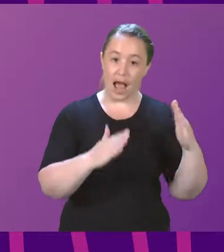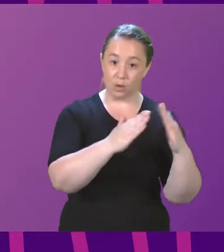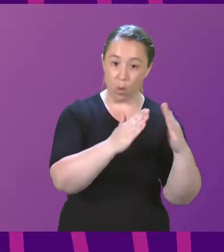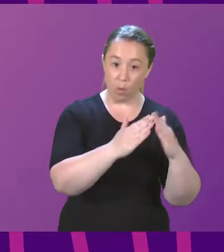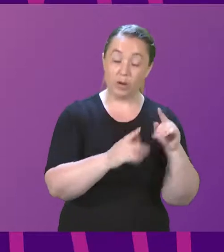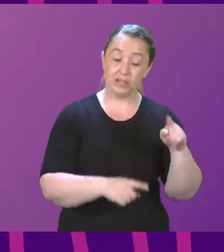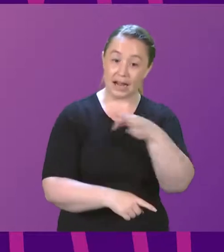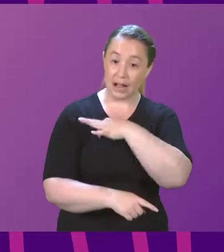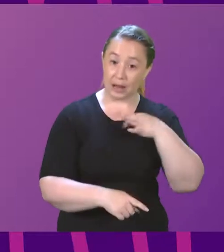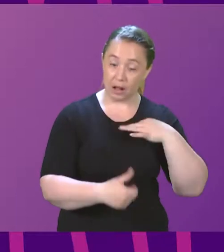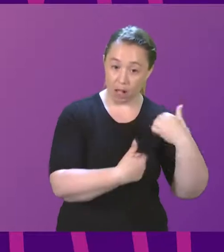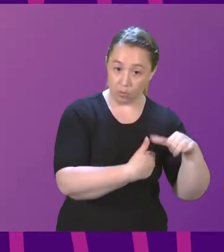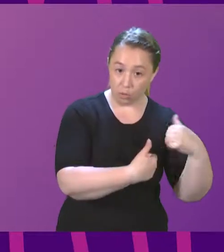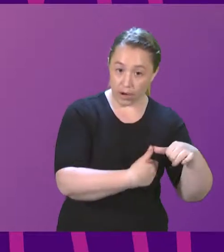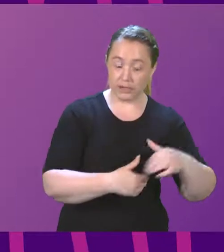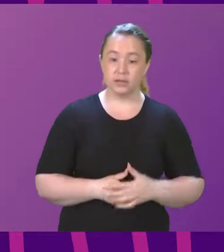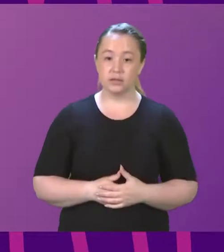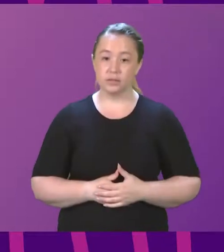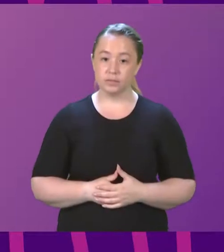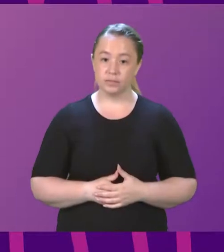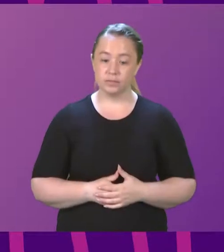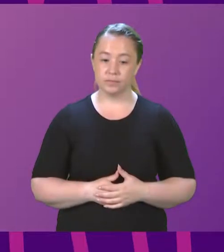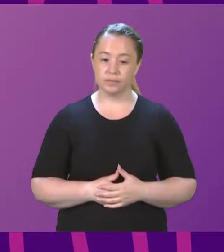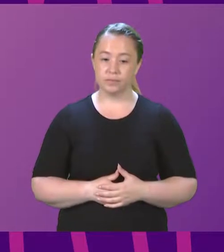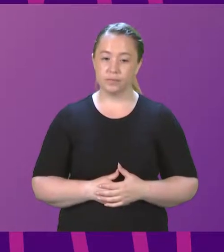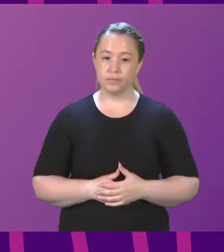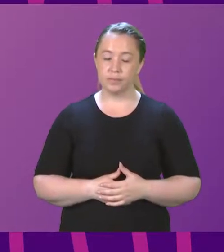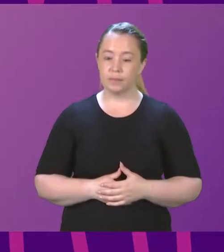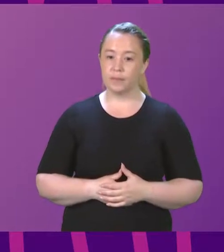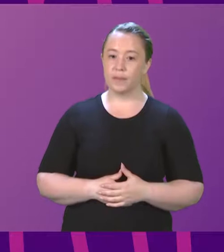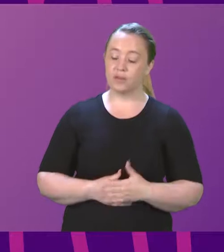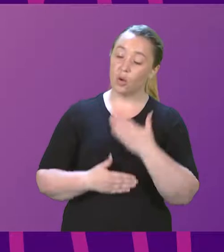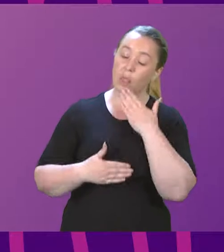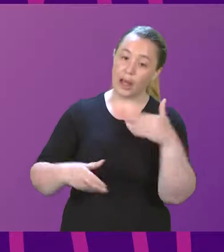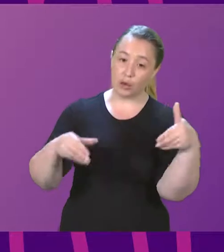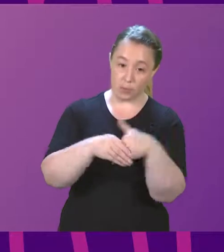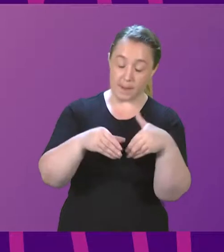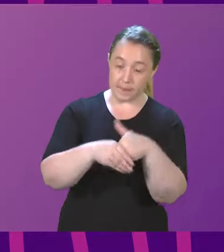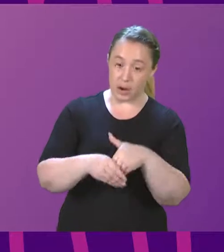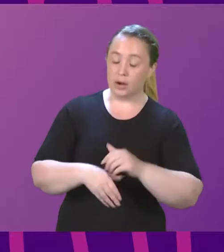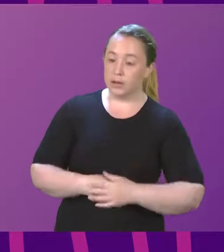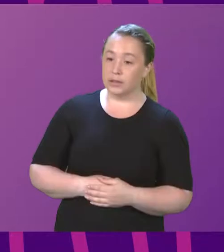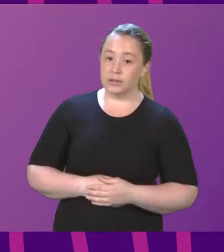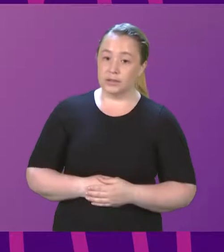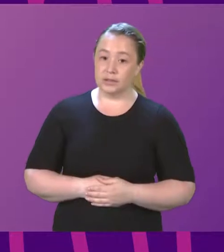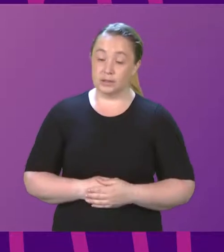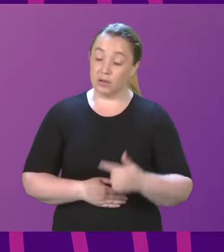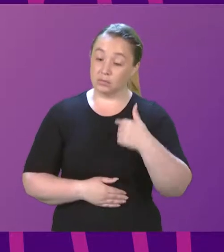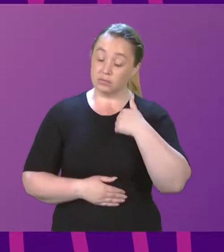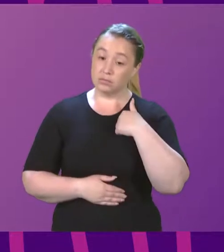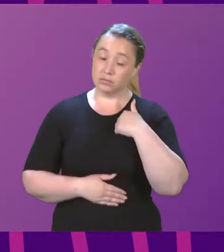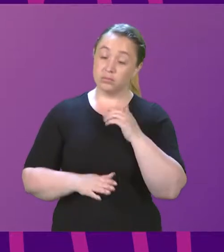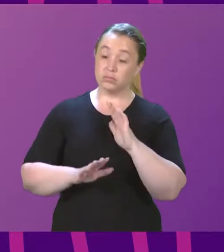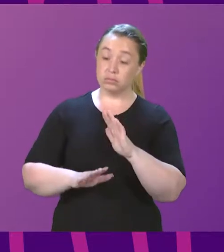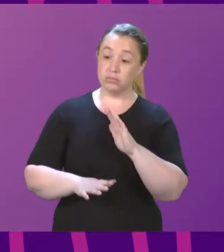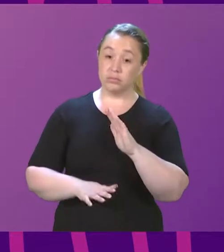considered clinically appropriate? Minister. So I thank the Member for the question. I have already made it clear that that